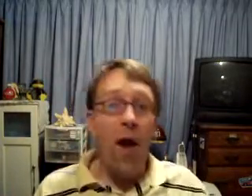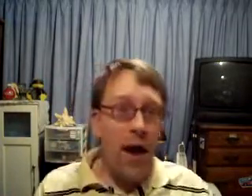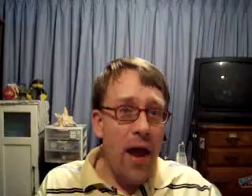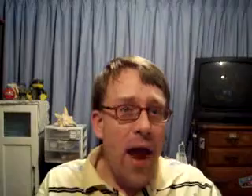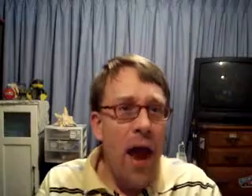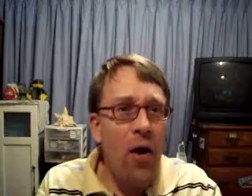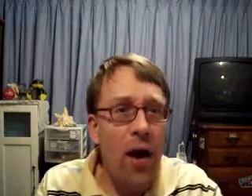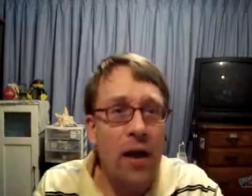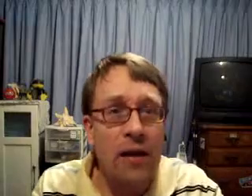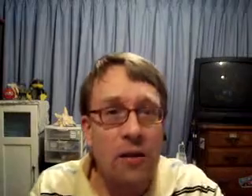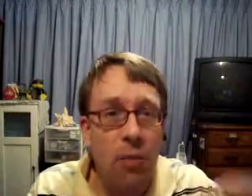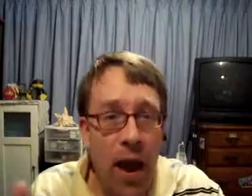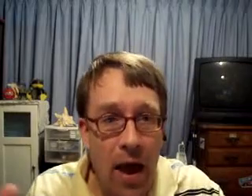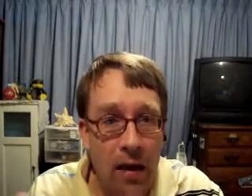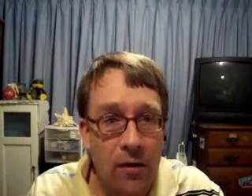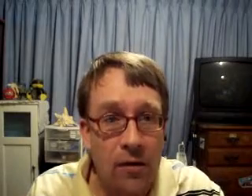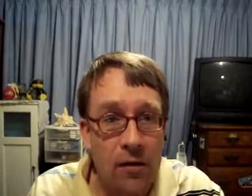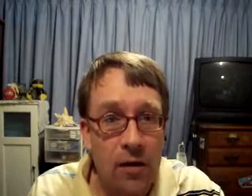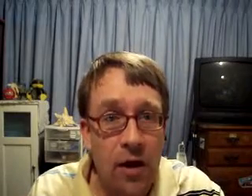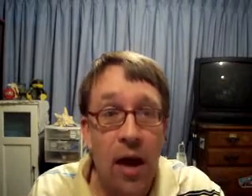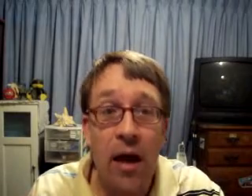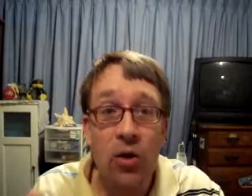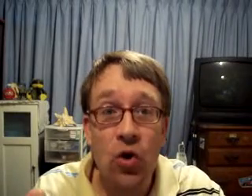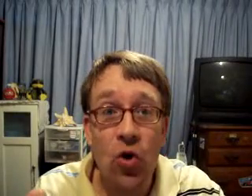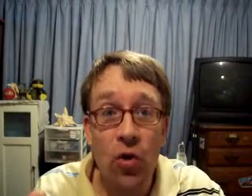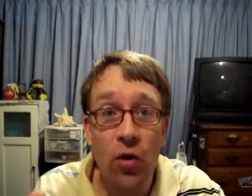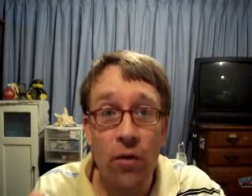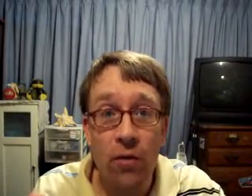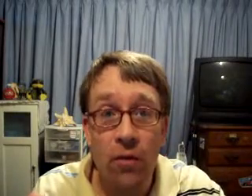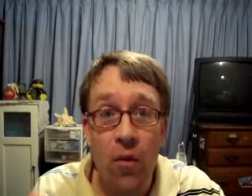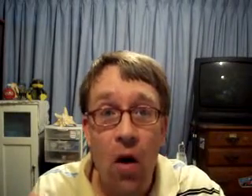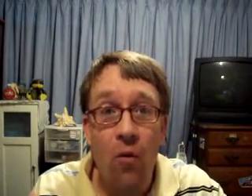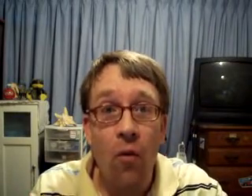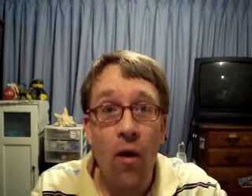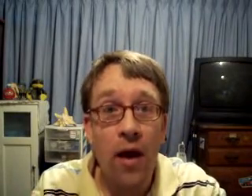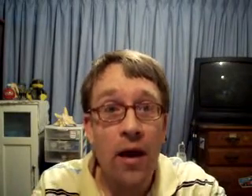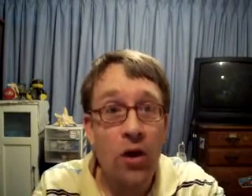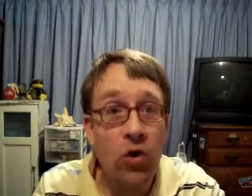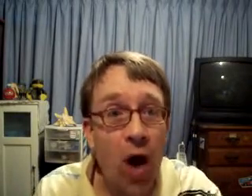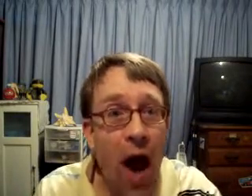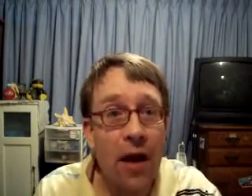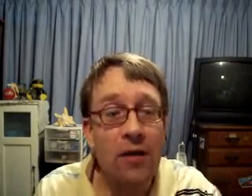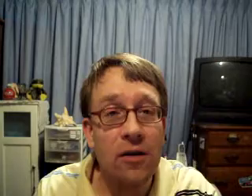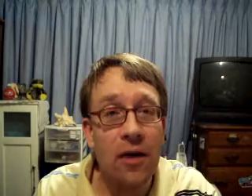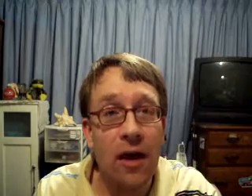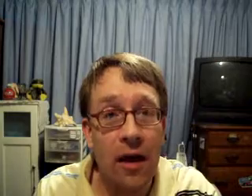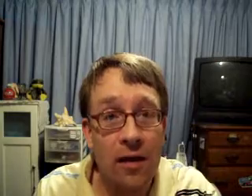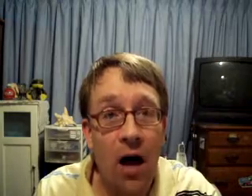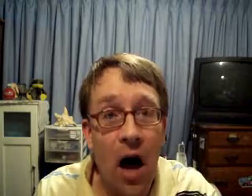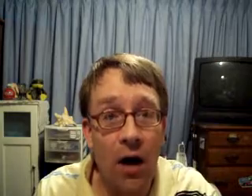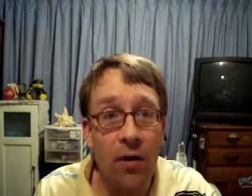When air expands, it gets cooler. When it contracts, it gets hotter.